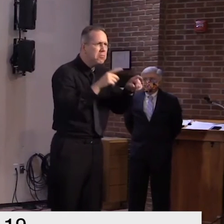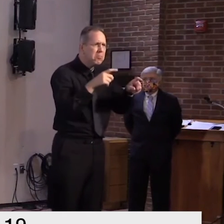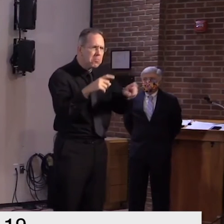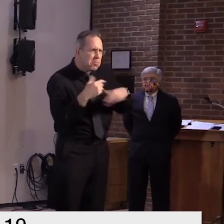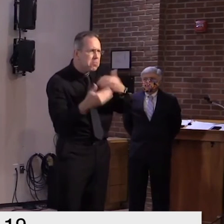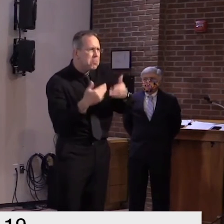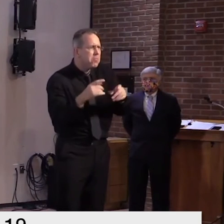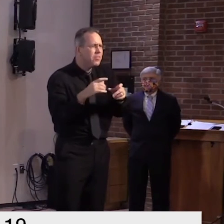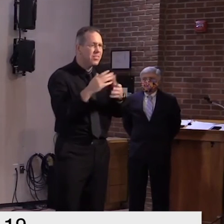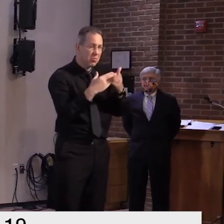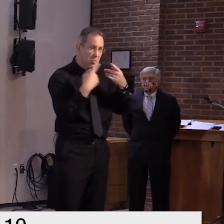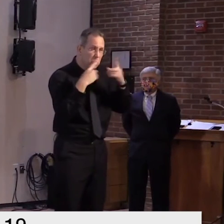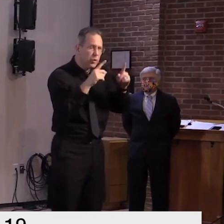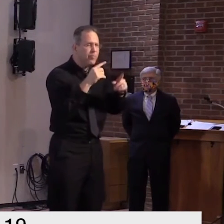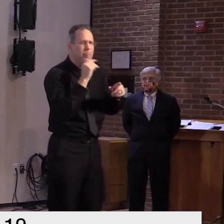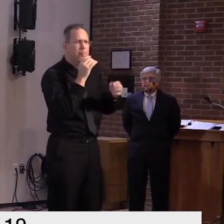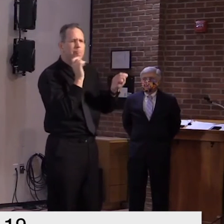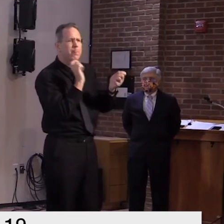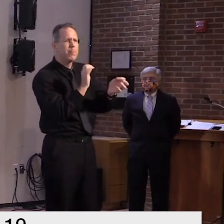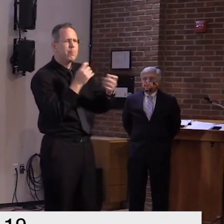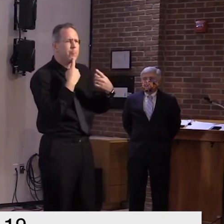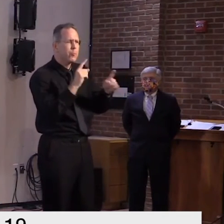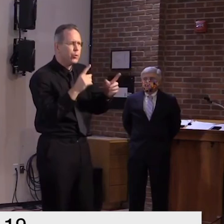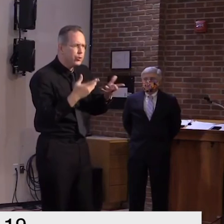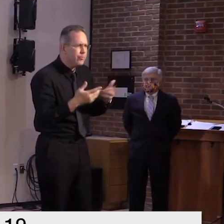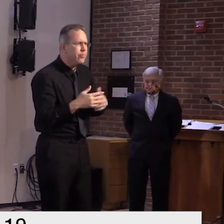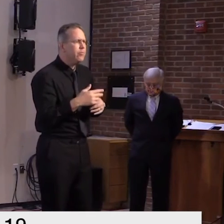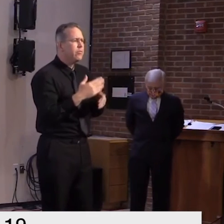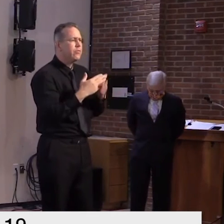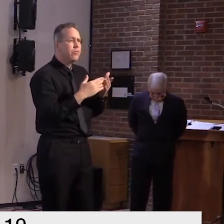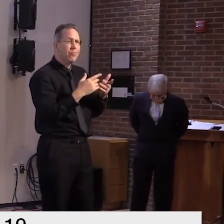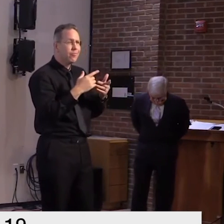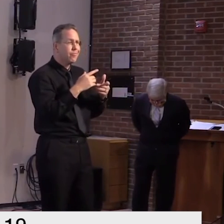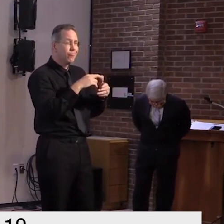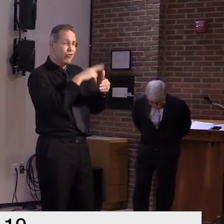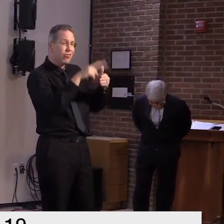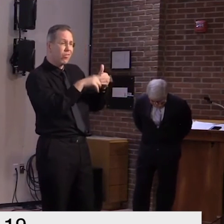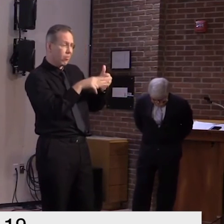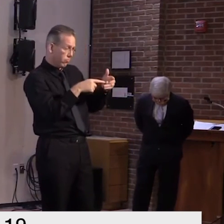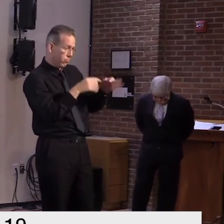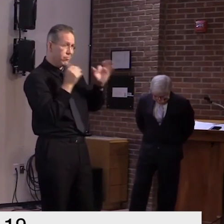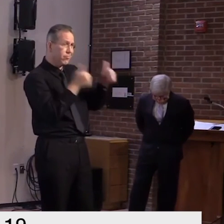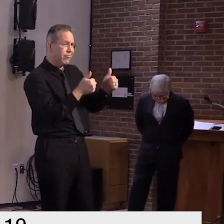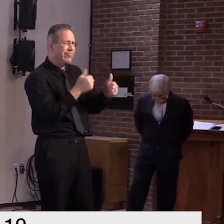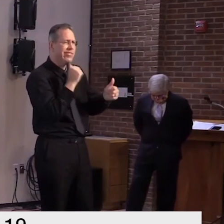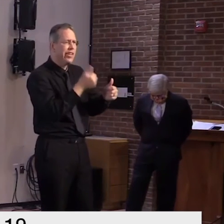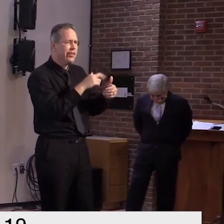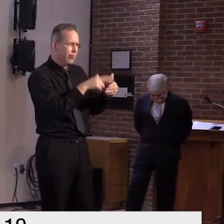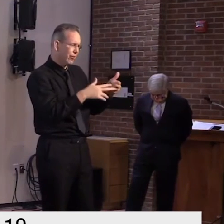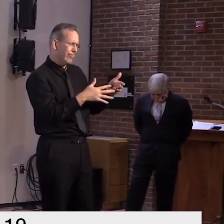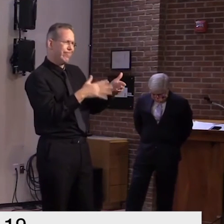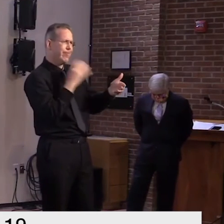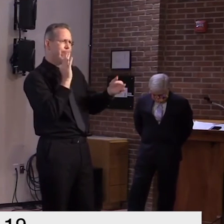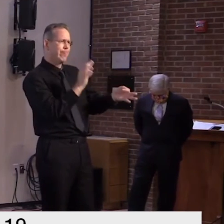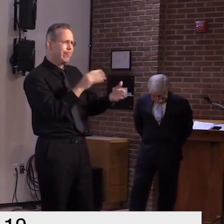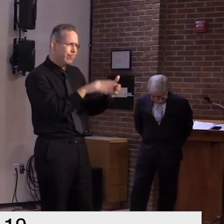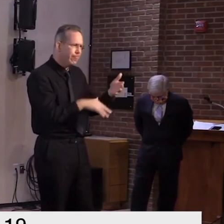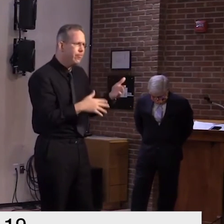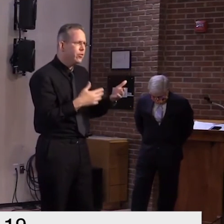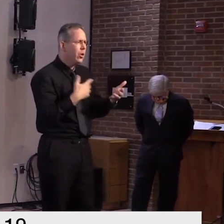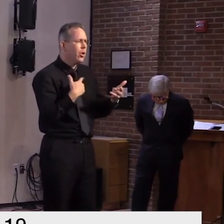things about the population they looked at and the way the study was done to make that not the final word on this um